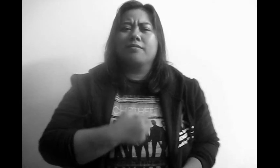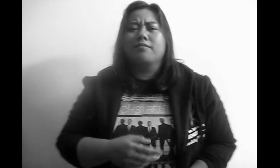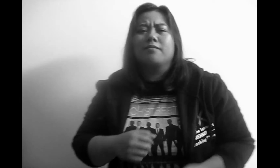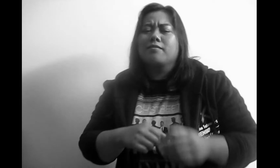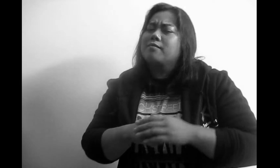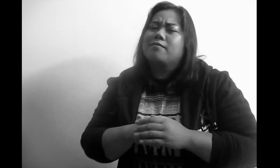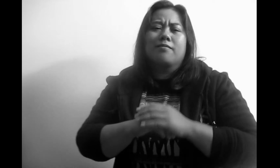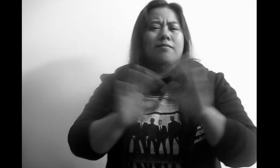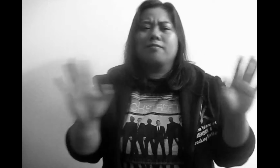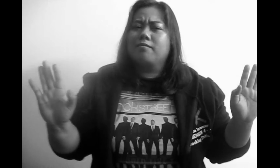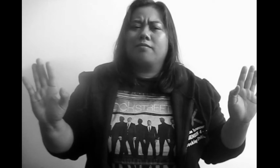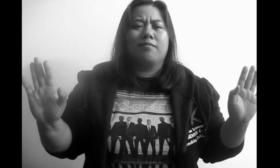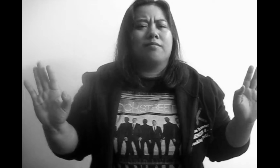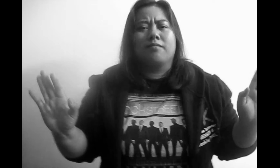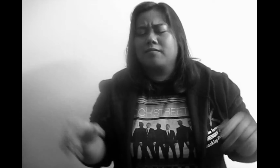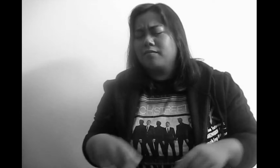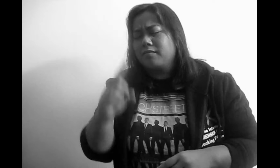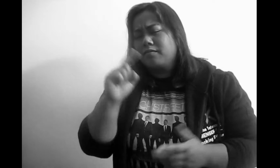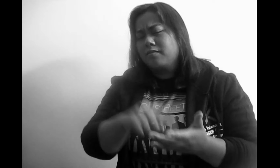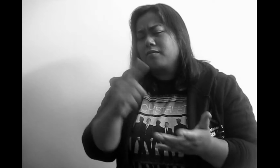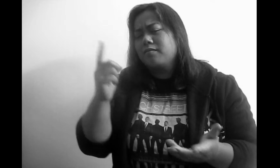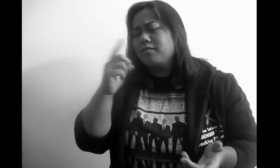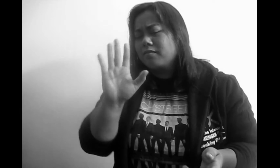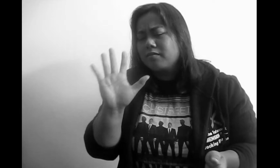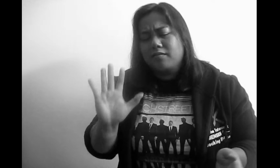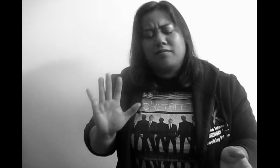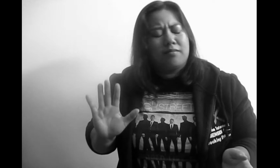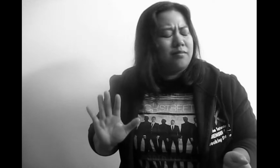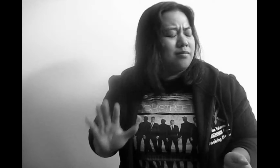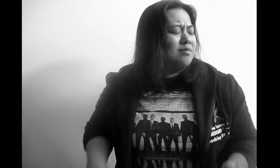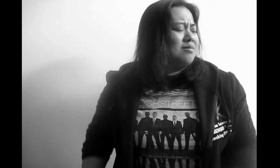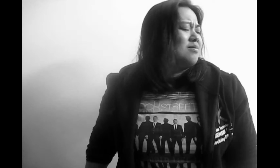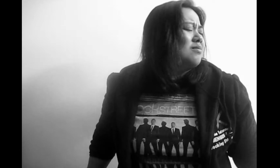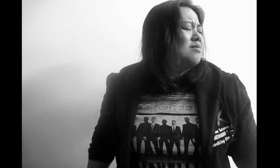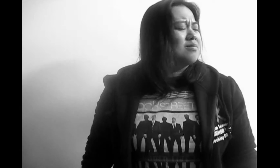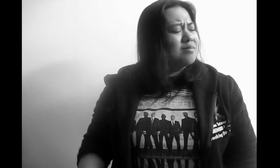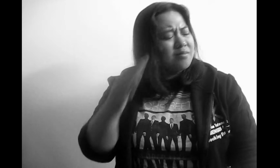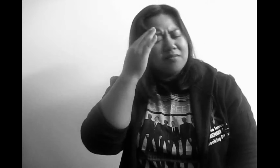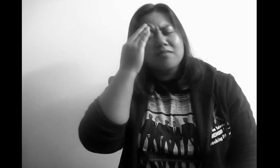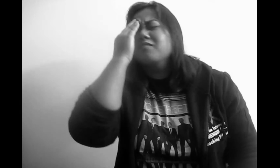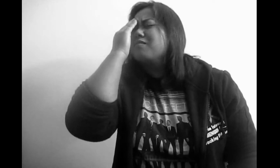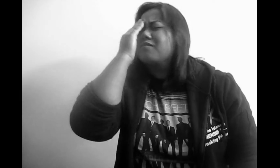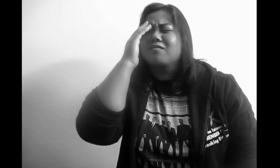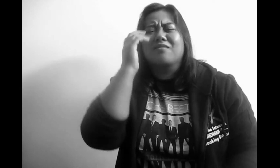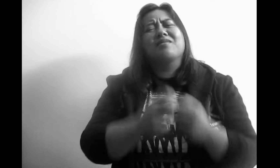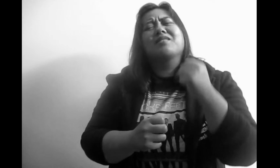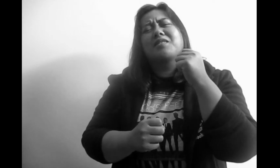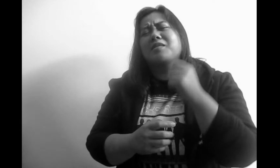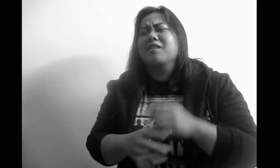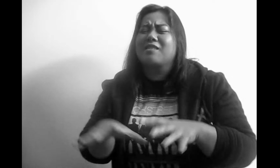imagining that we would be ones to say goodbye I know that I've been cruel in my selfish way